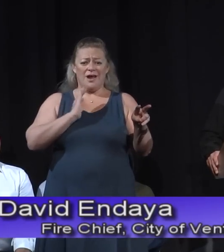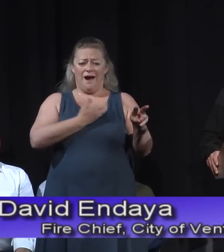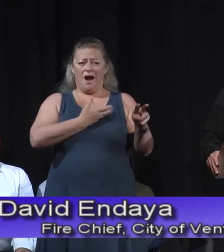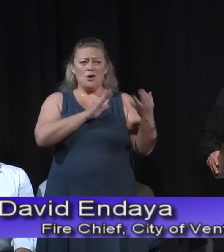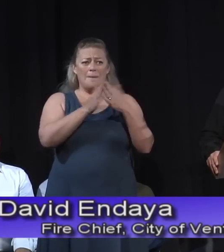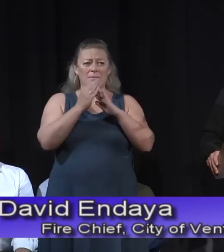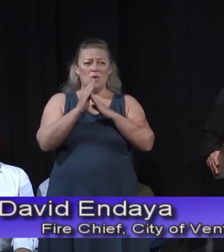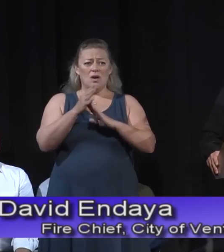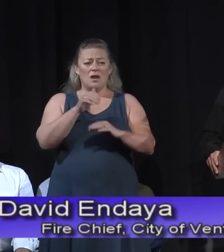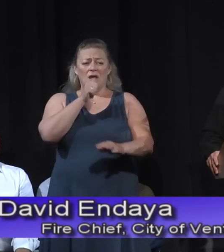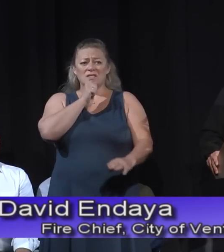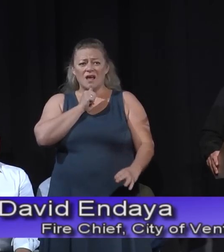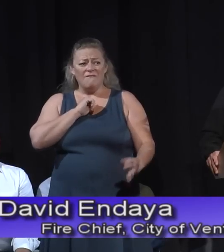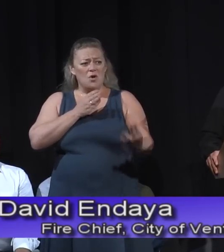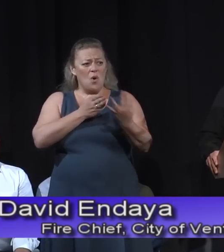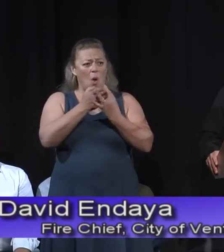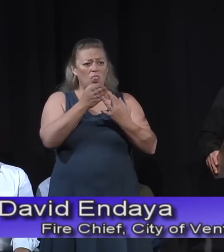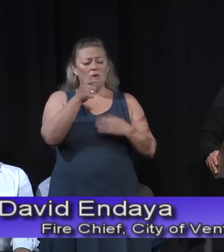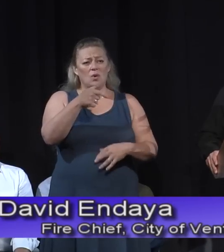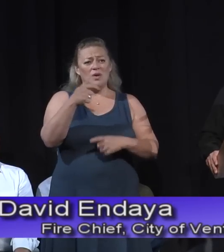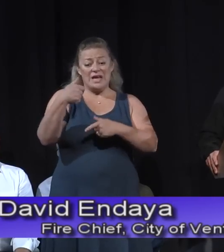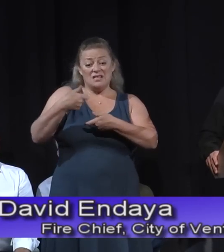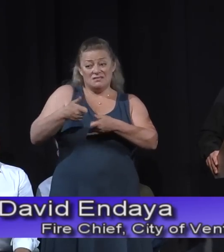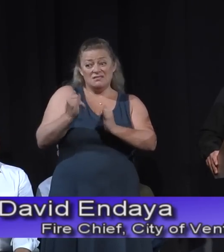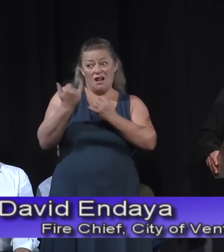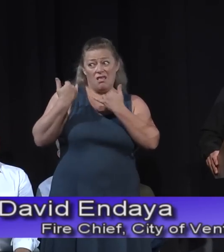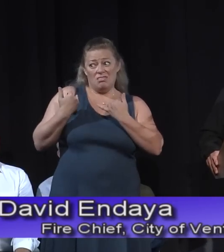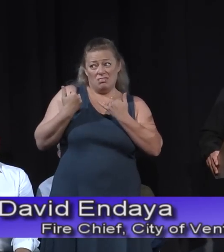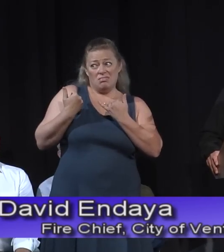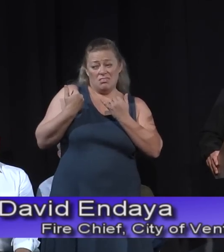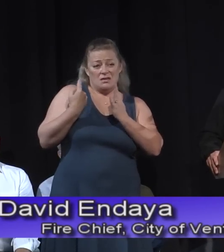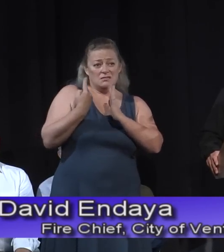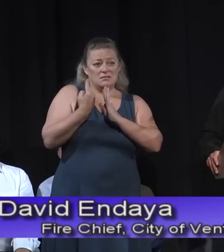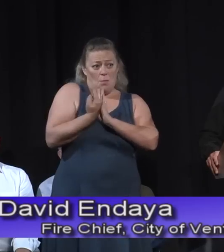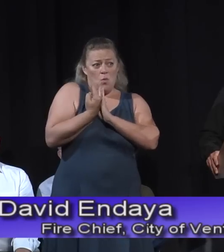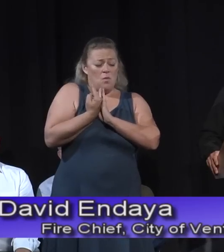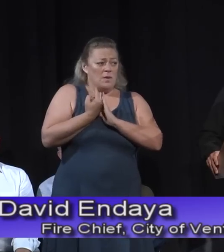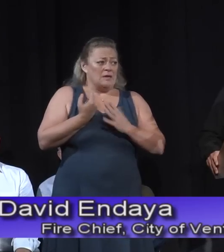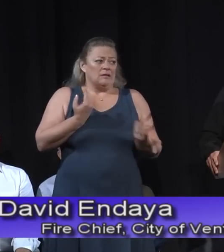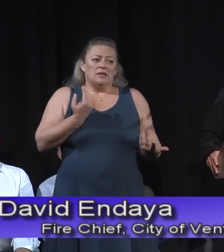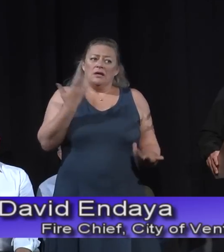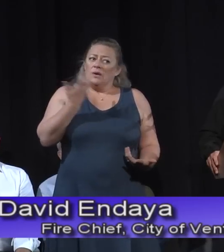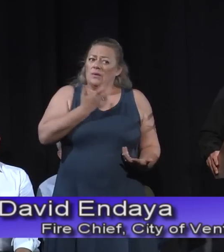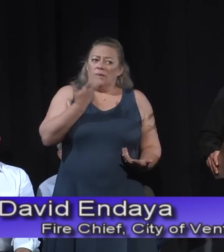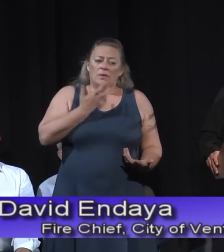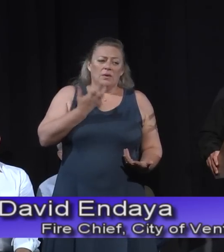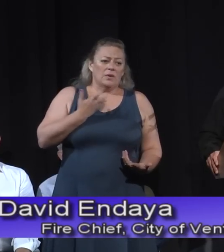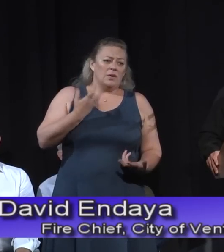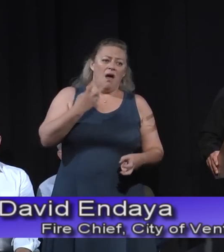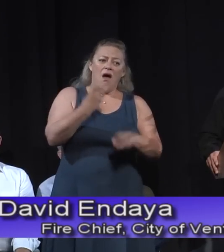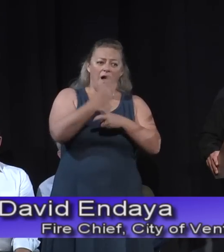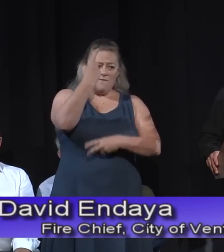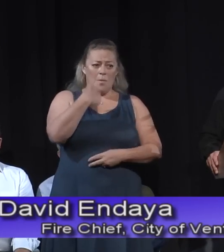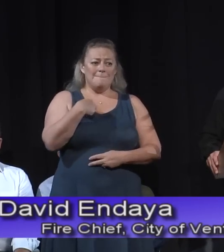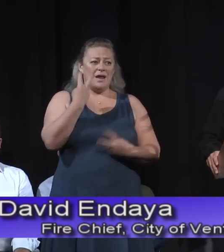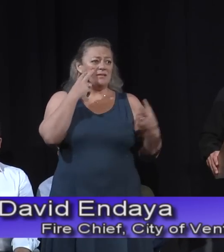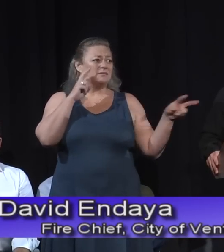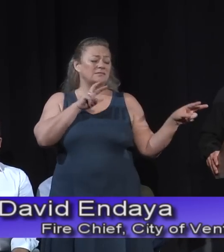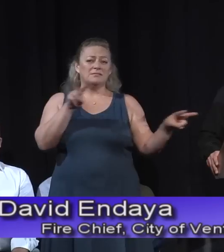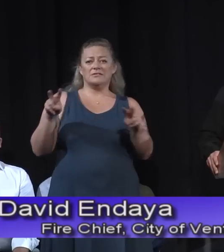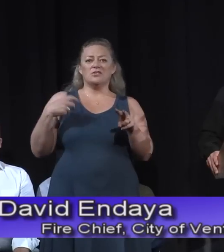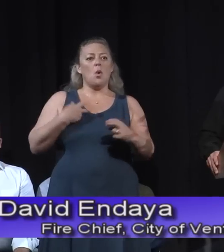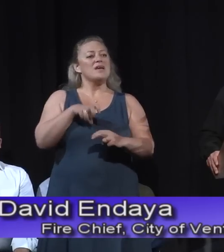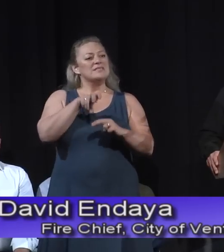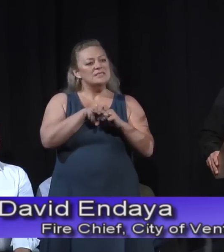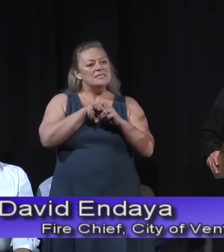night, still at this point, is very difficult for me to talk about and to see. So I sit with you and I stand with